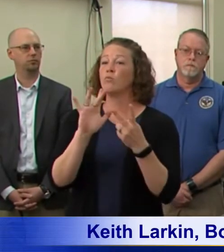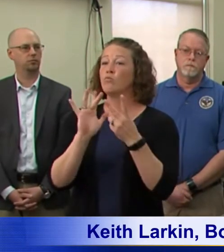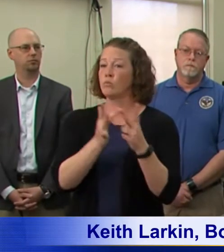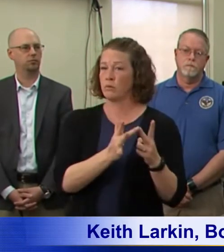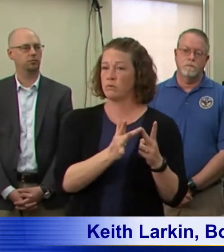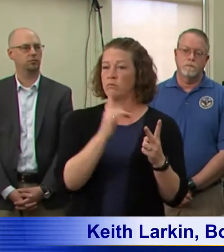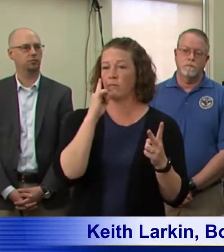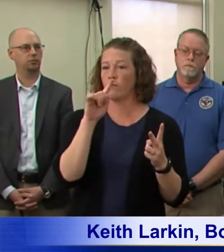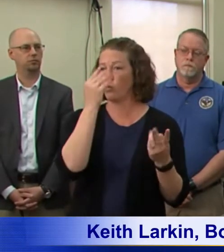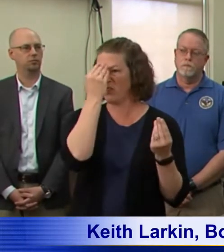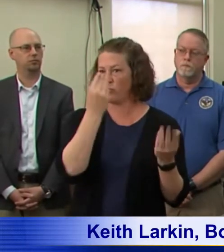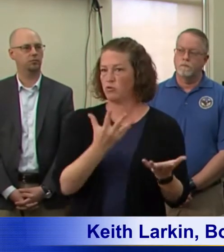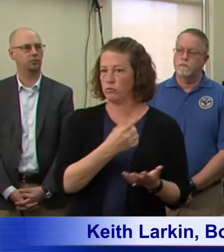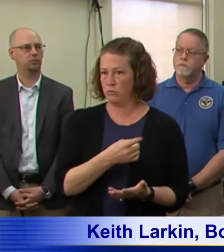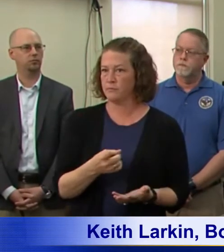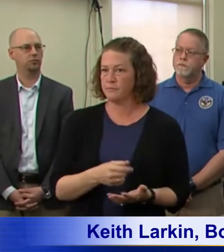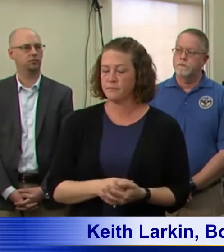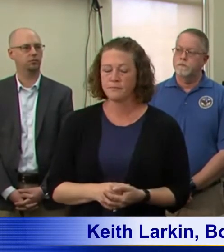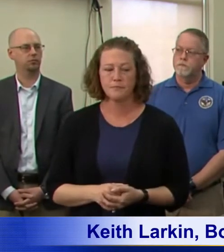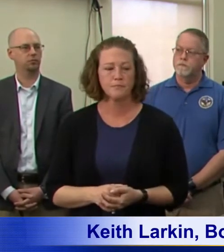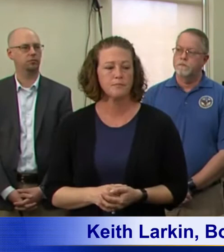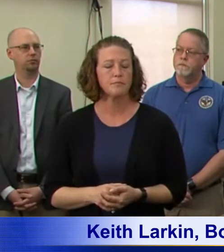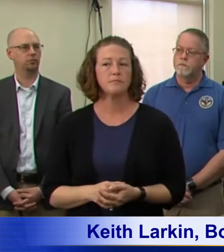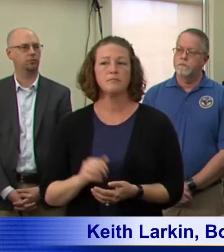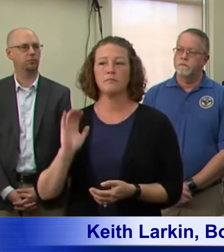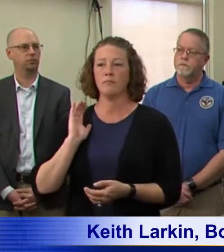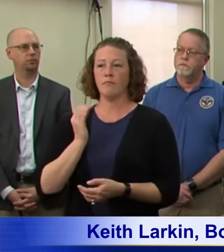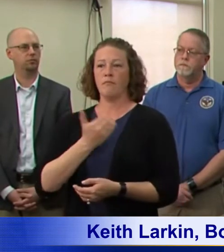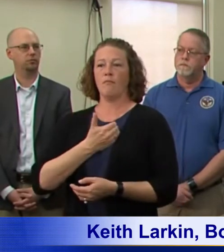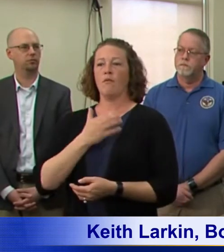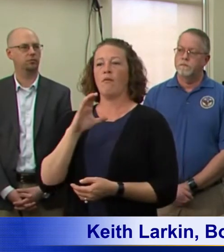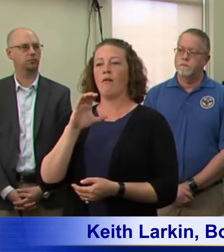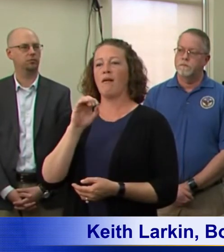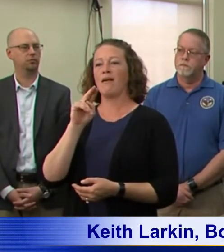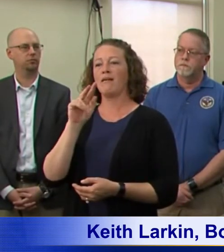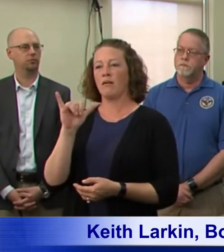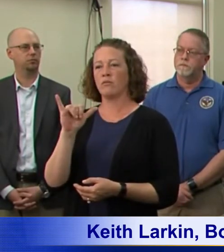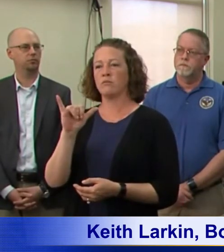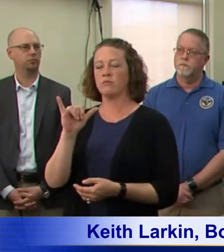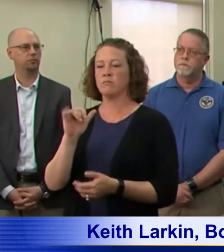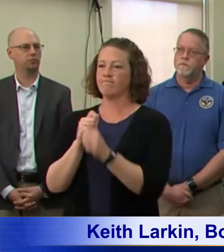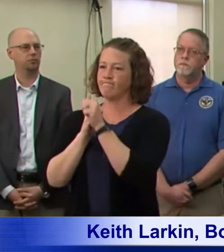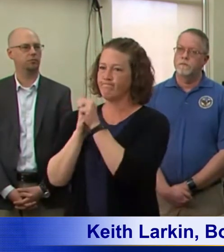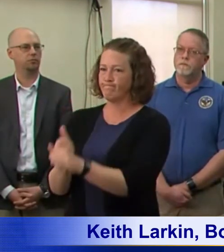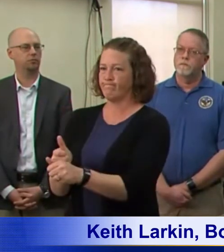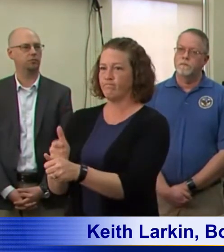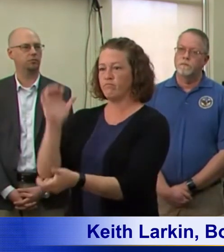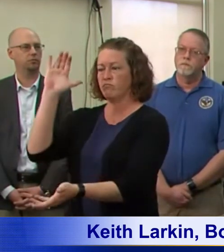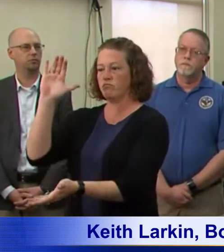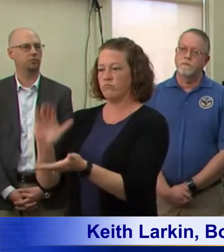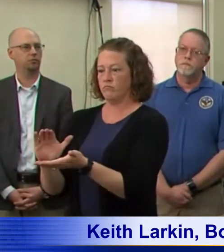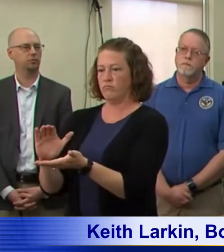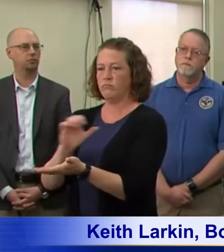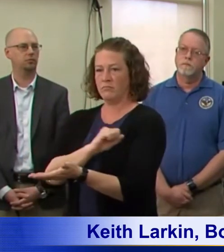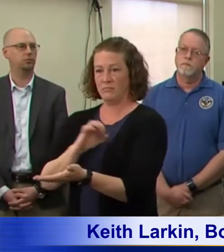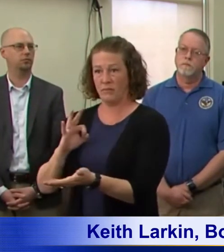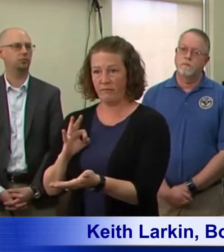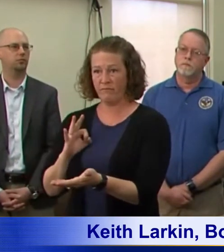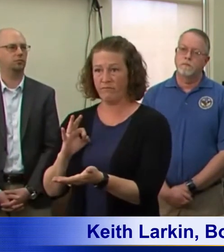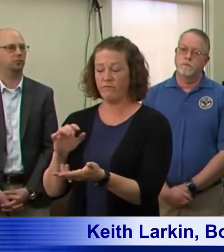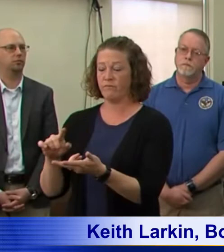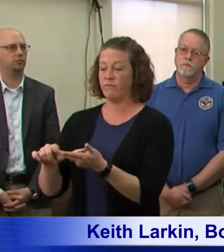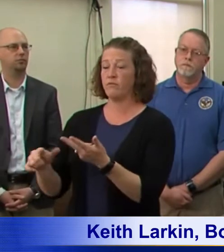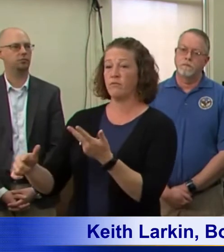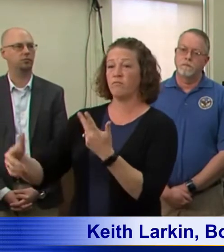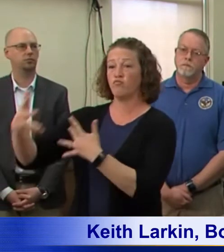The county is trying to lead by example when it comes to on site staff reduction and social distancing. Essential functions of the county and the courts will